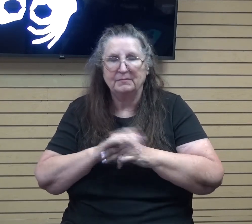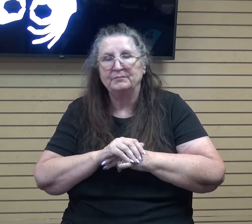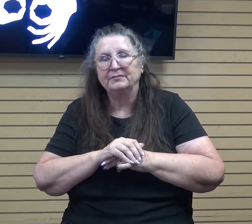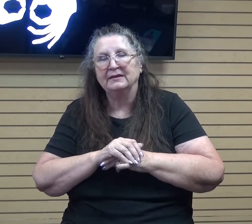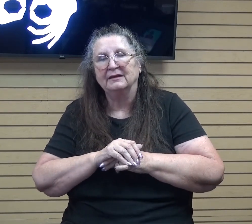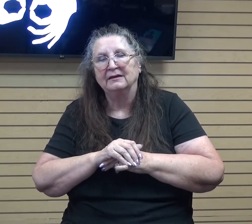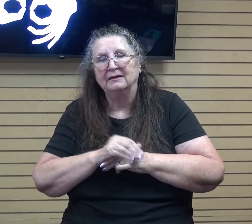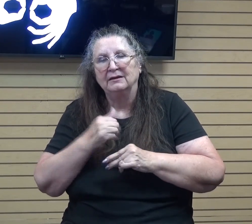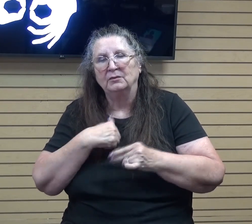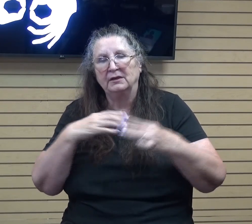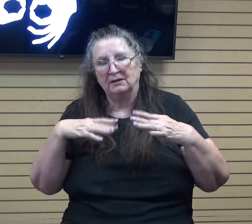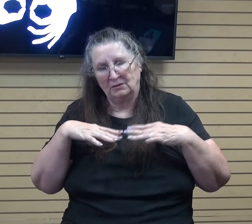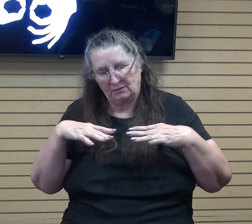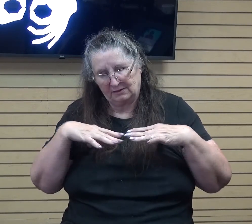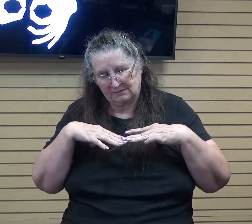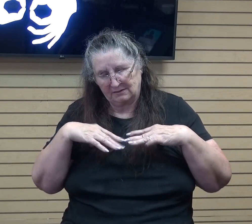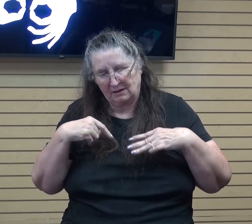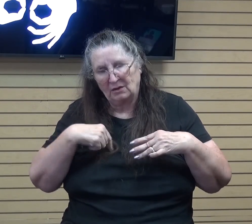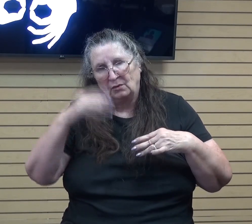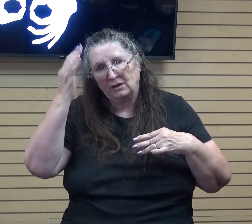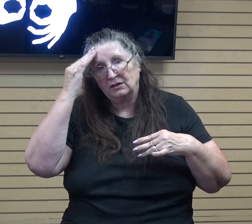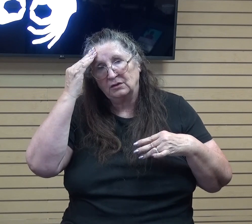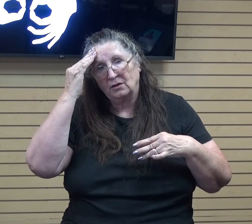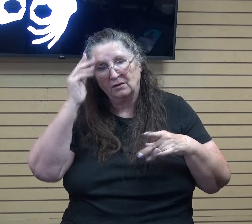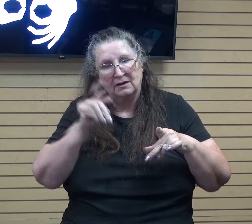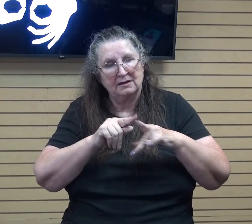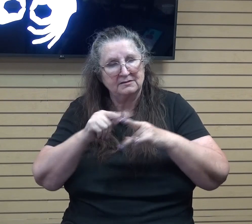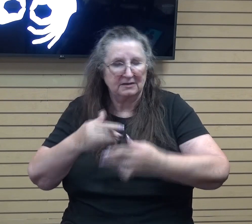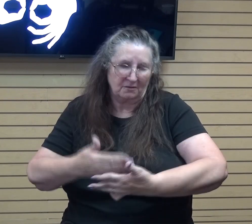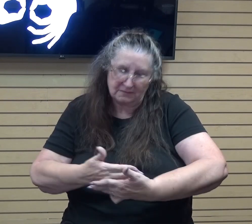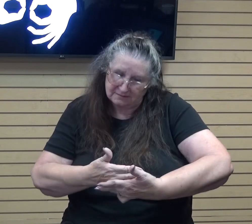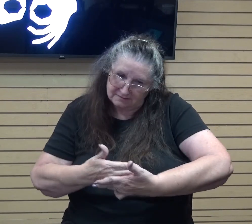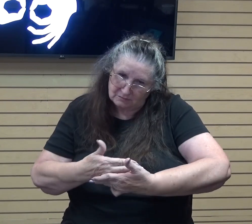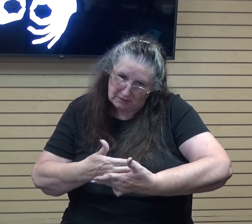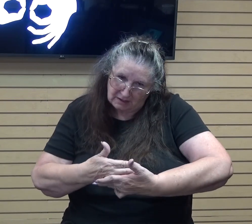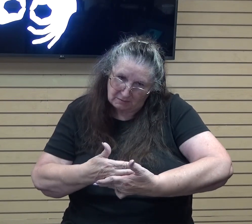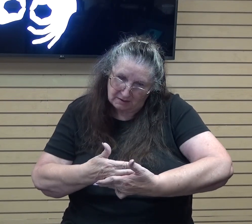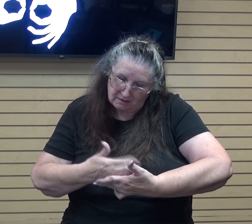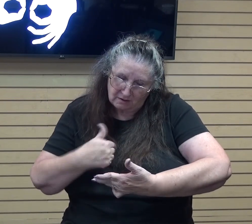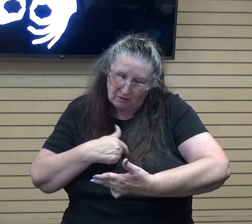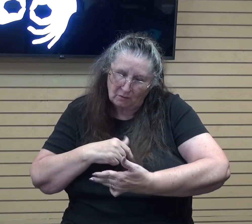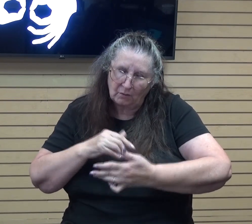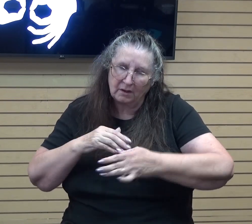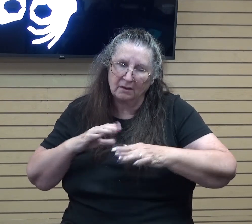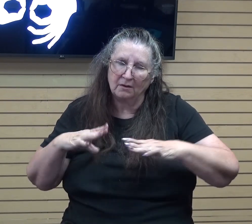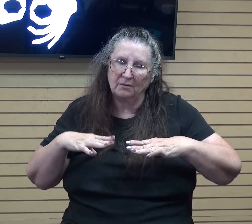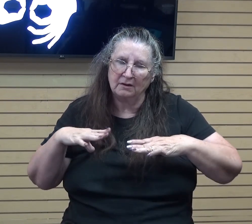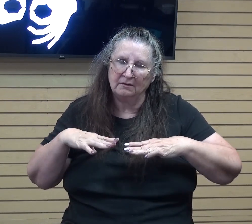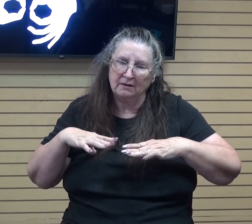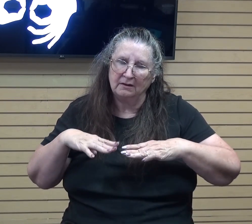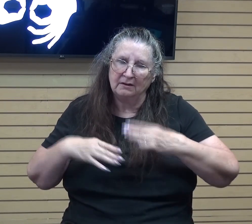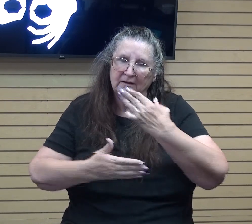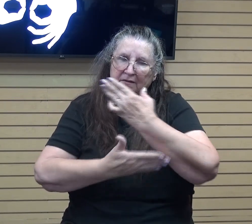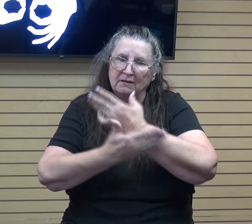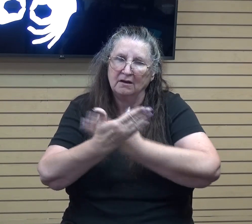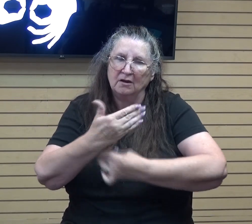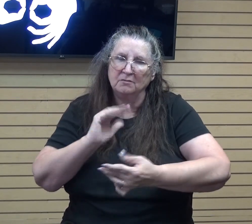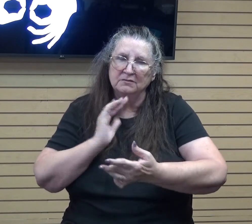at rest because we know that just like this little child, we are at rest in the arms of our beloved and our